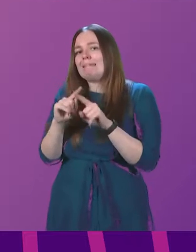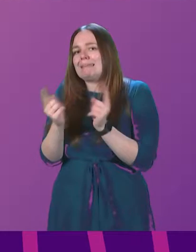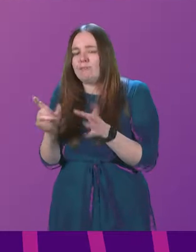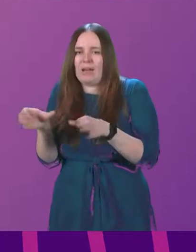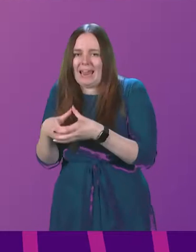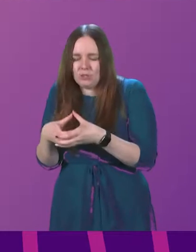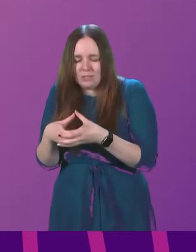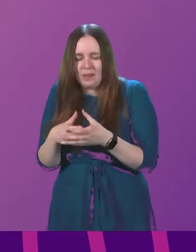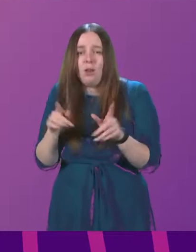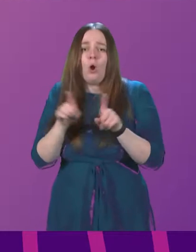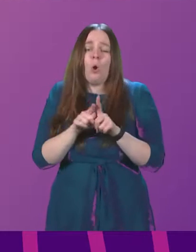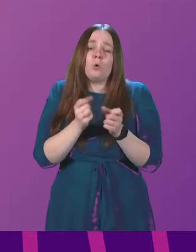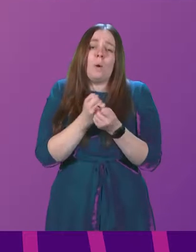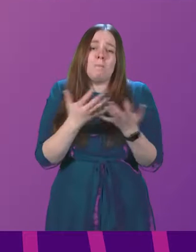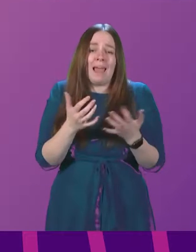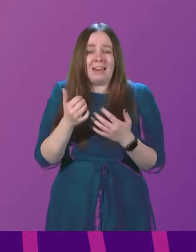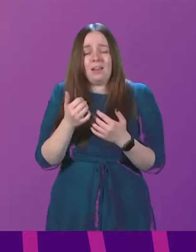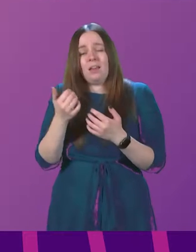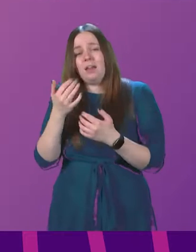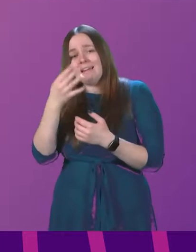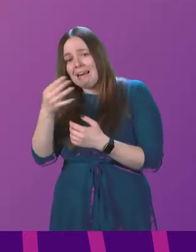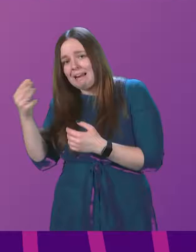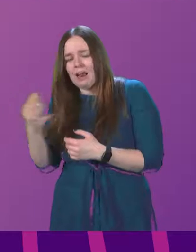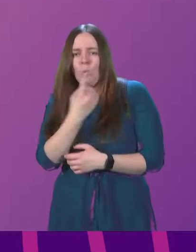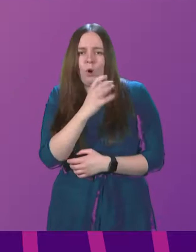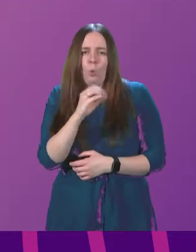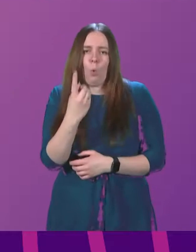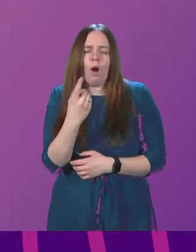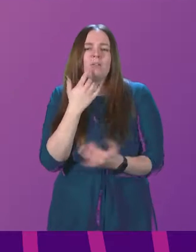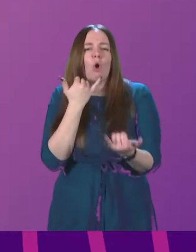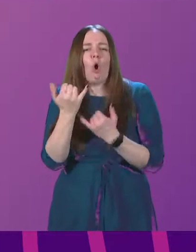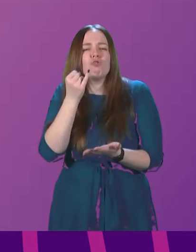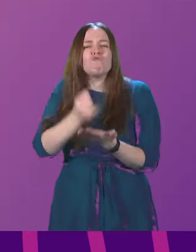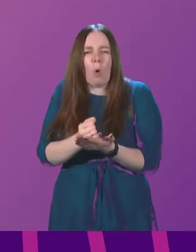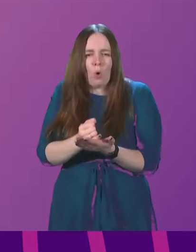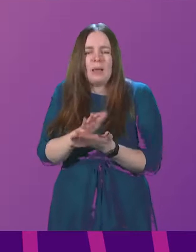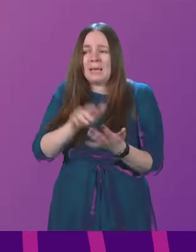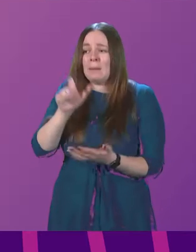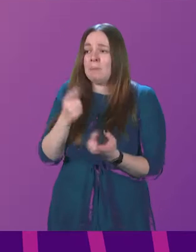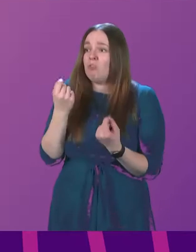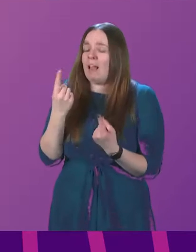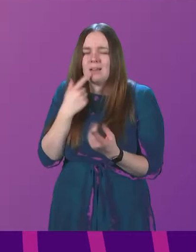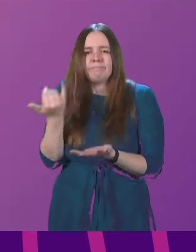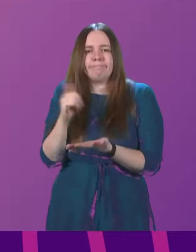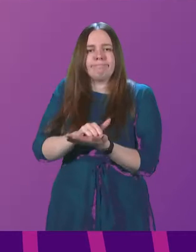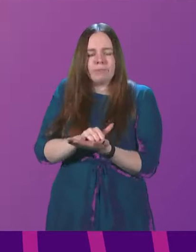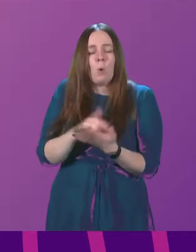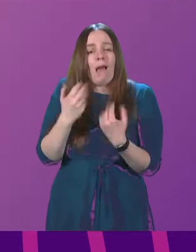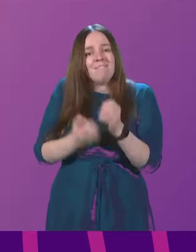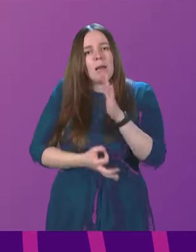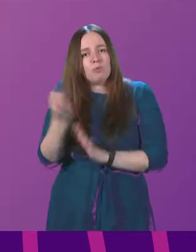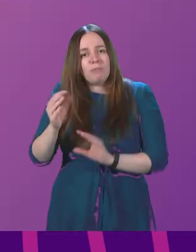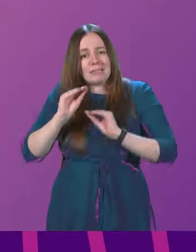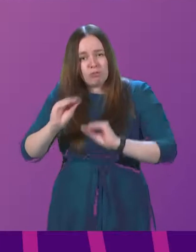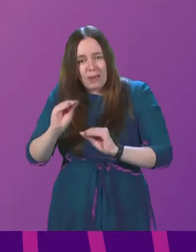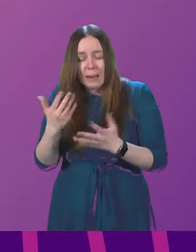In addition, a significant number of both 999 and 101 calls are mis-dialed. Callers realise this and hang up. So there are improvements in train. I've